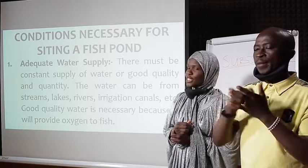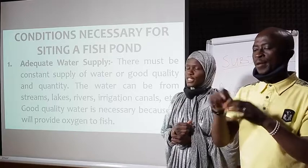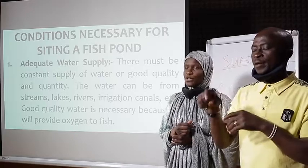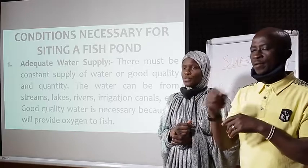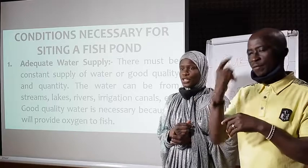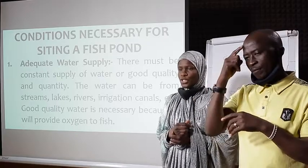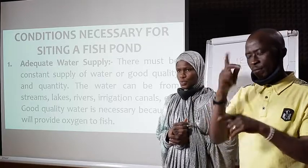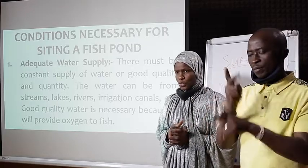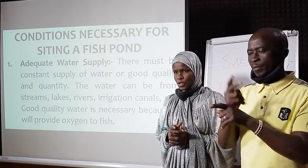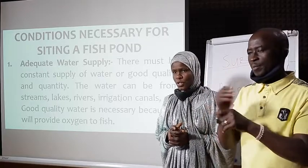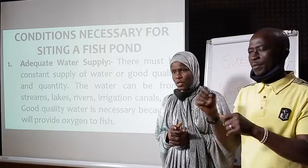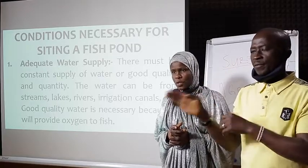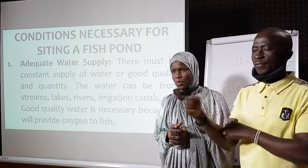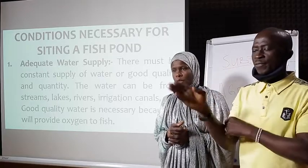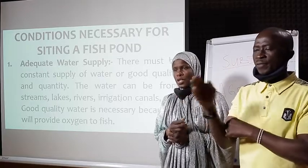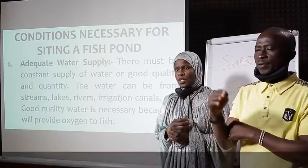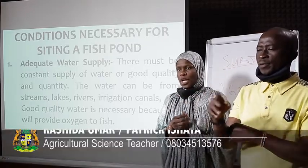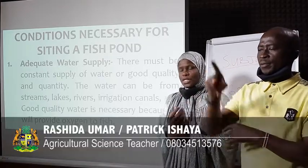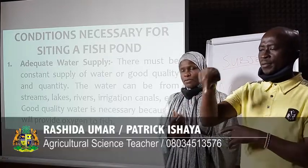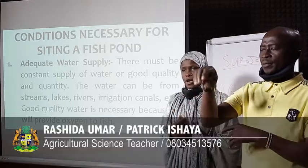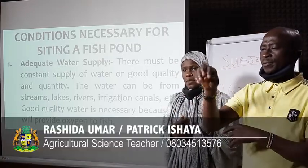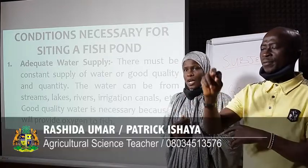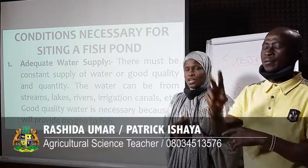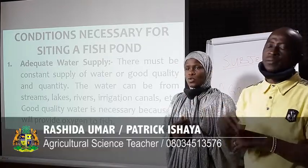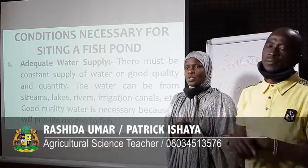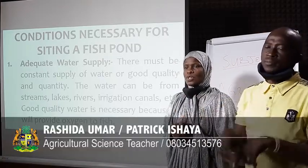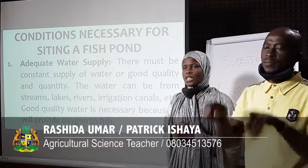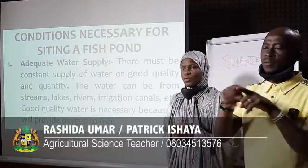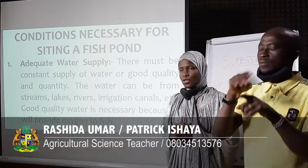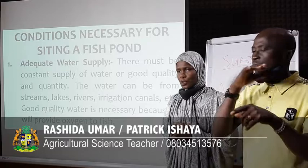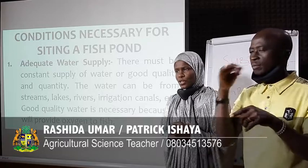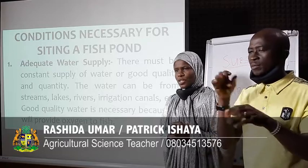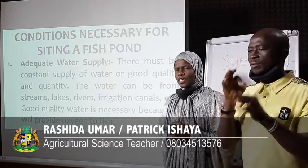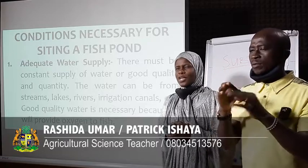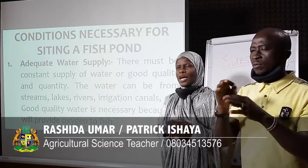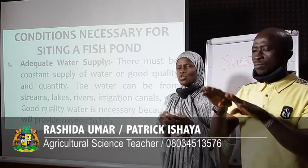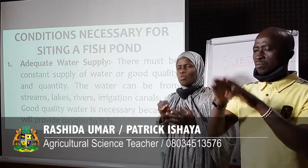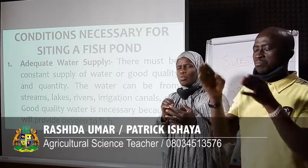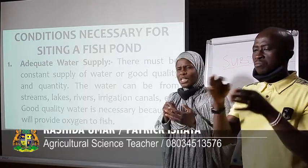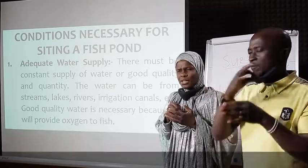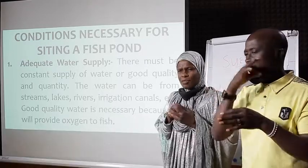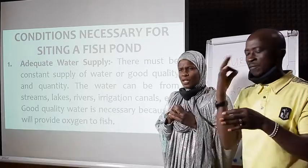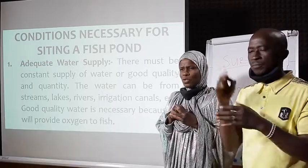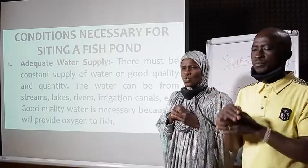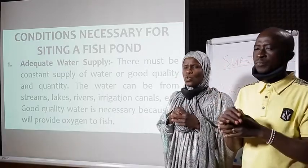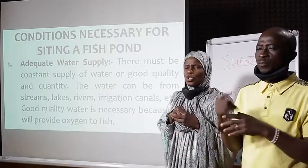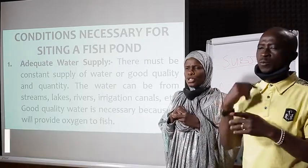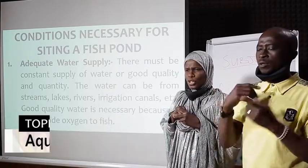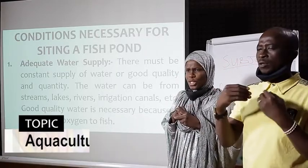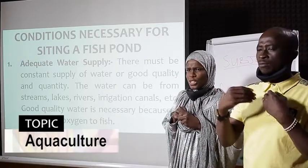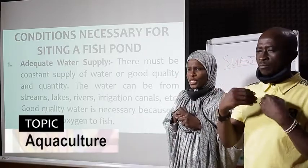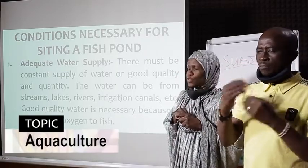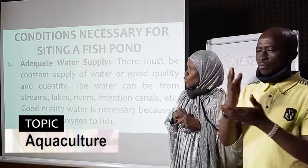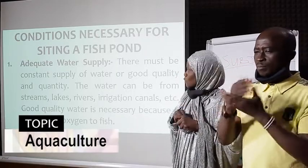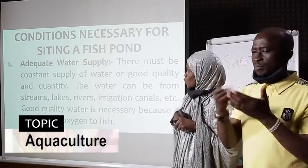for citing a fish pond as a farmer you want to cite a fish pond there are some basic factors or